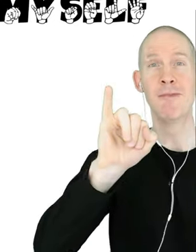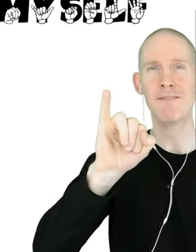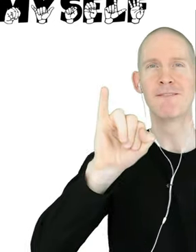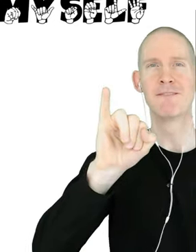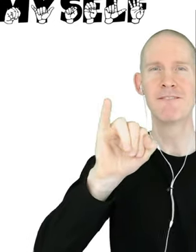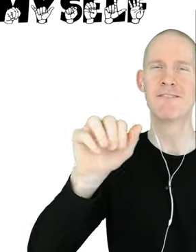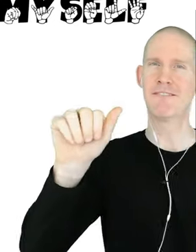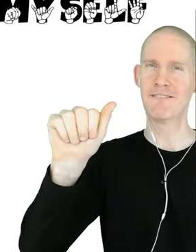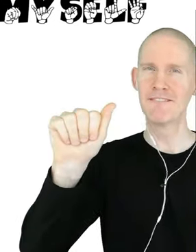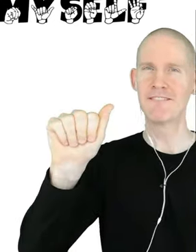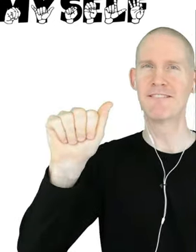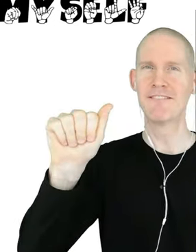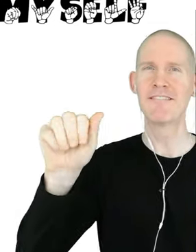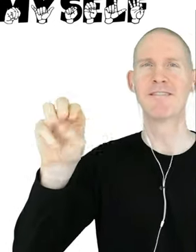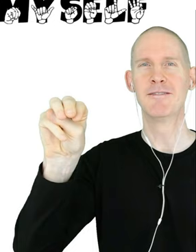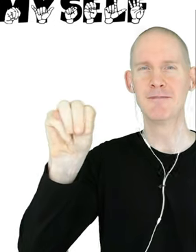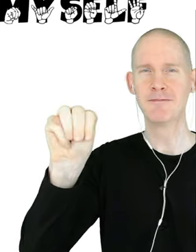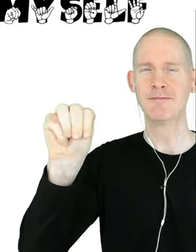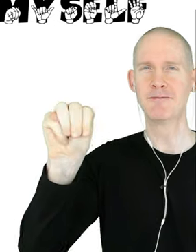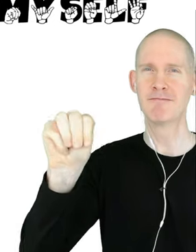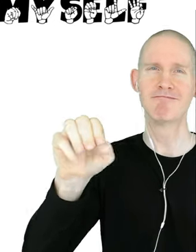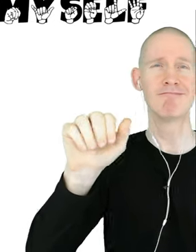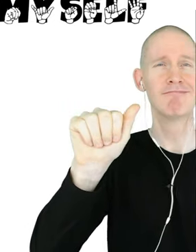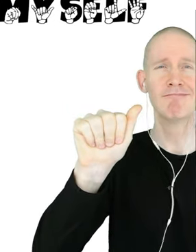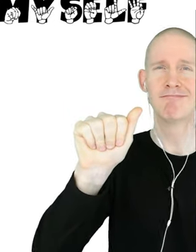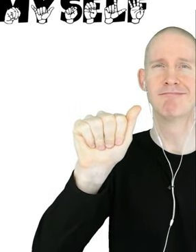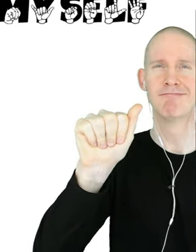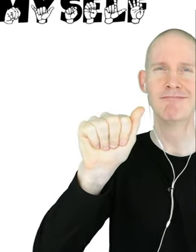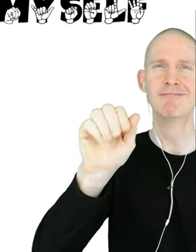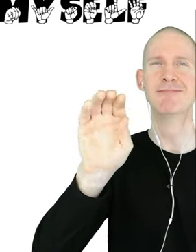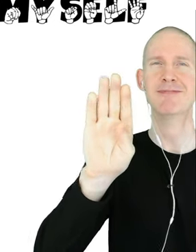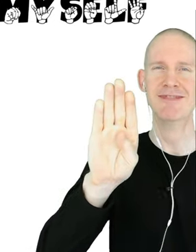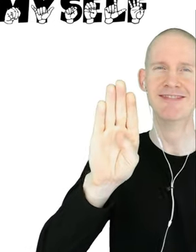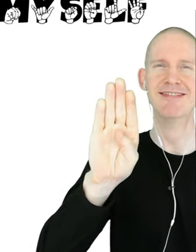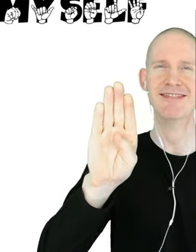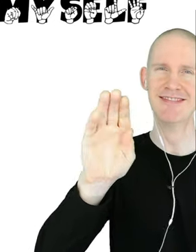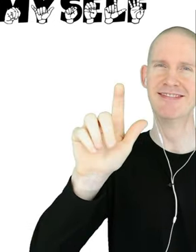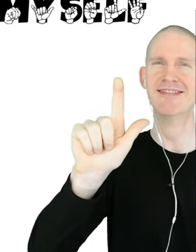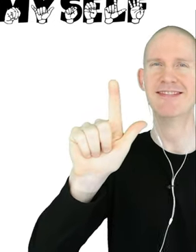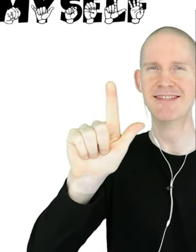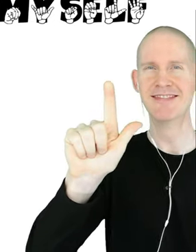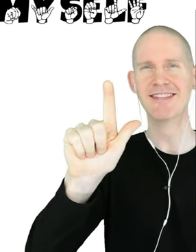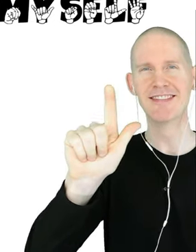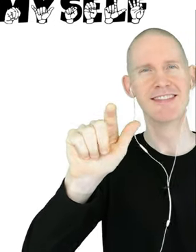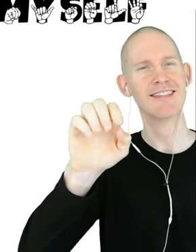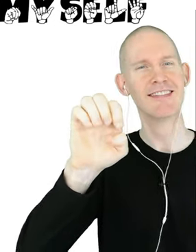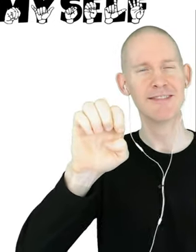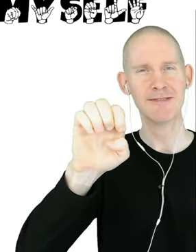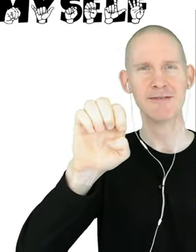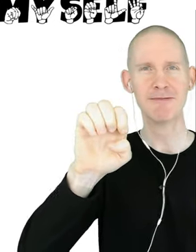who I see, looking at me In the mirror, in the mirror